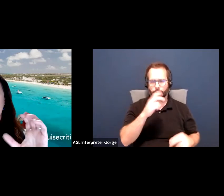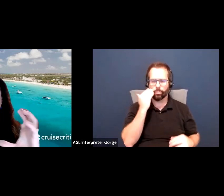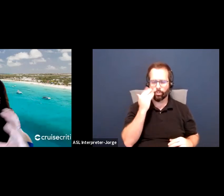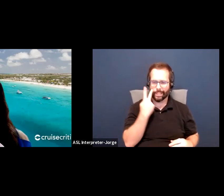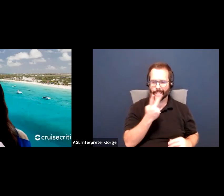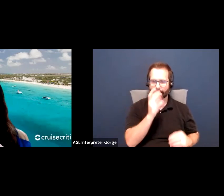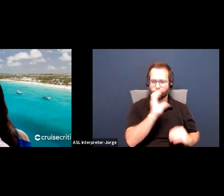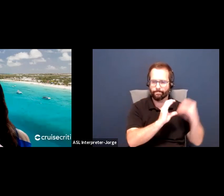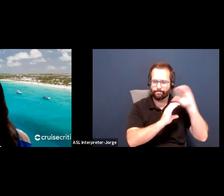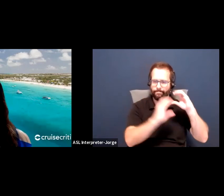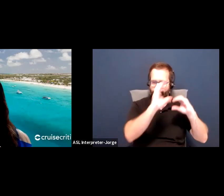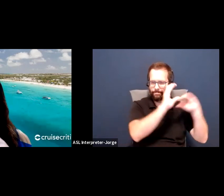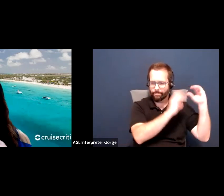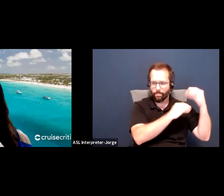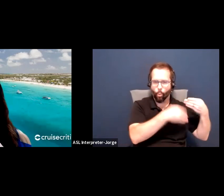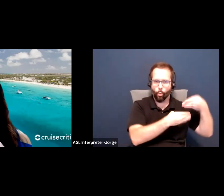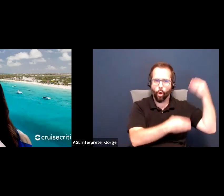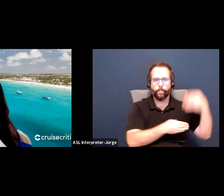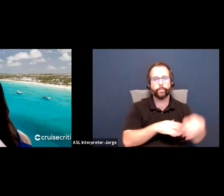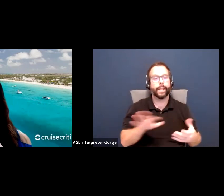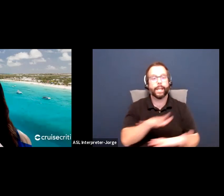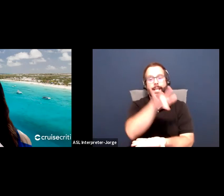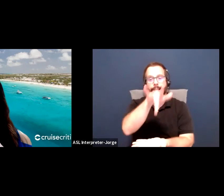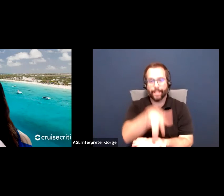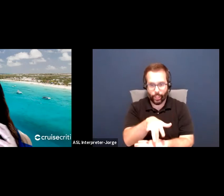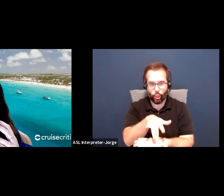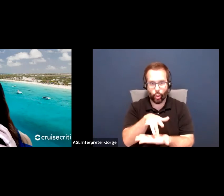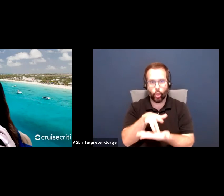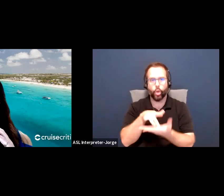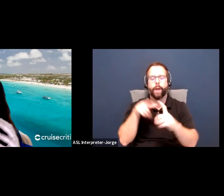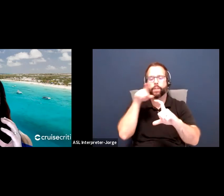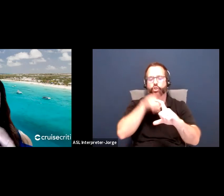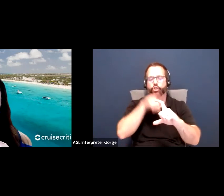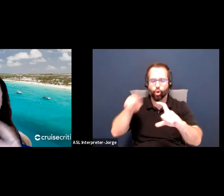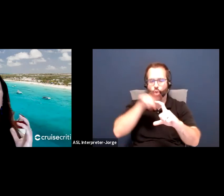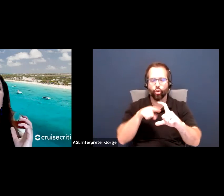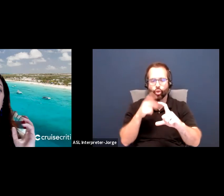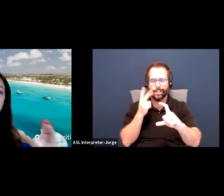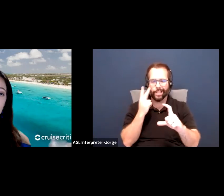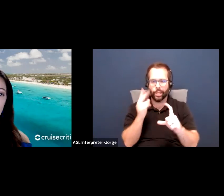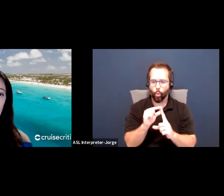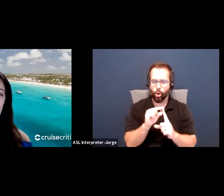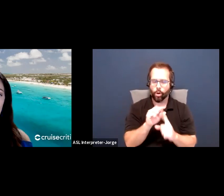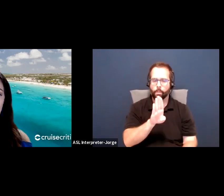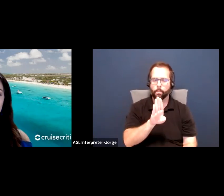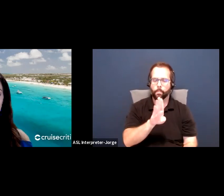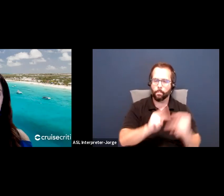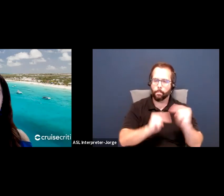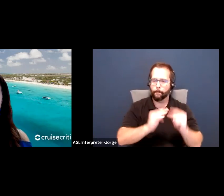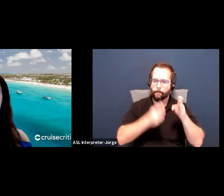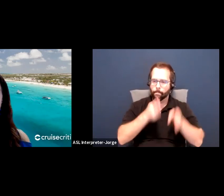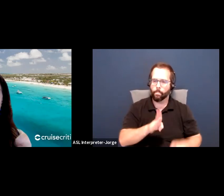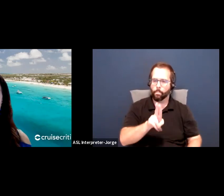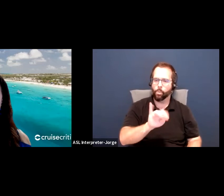And in the center is a circle that has in there the word builder with the